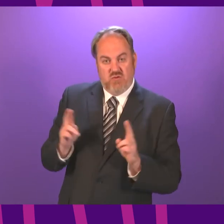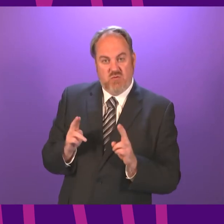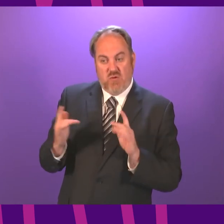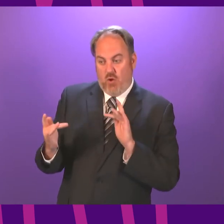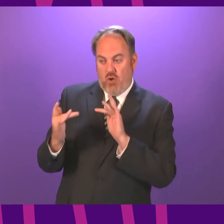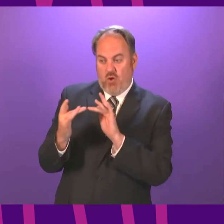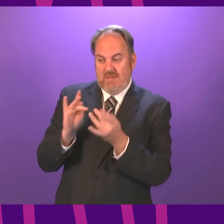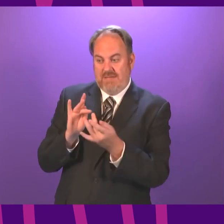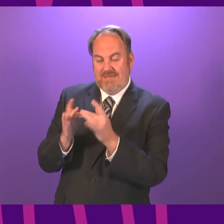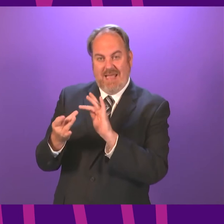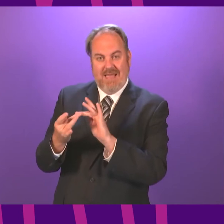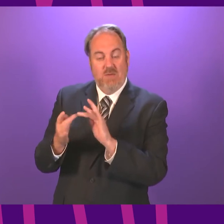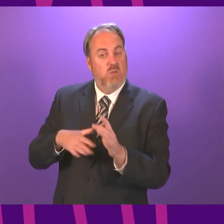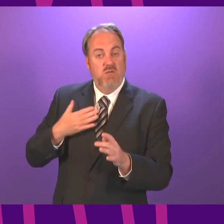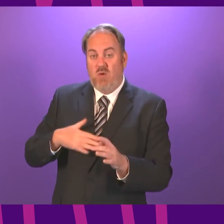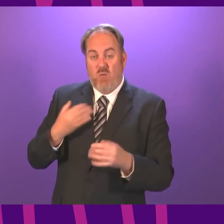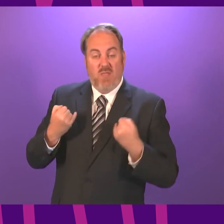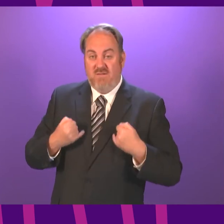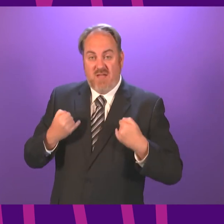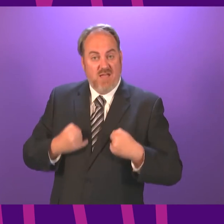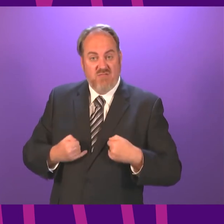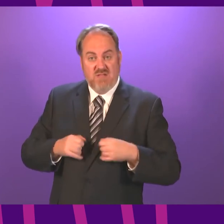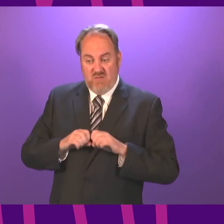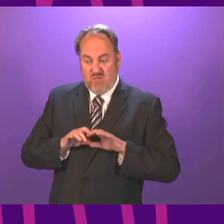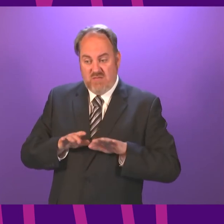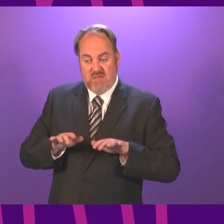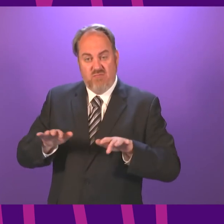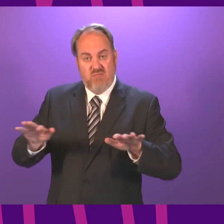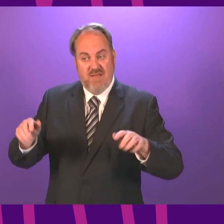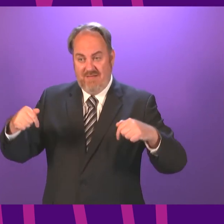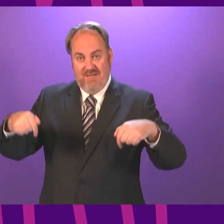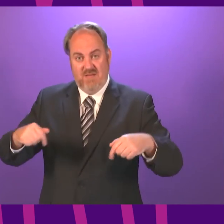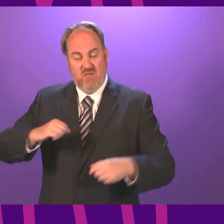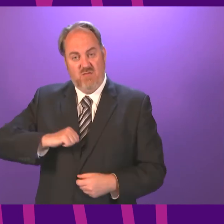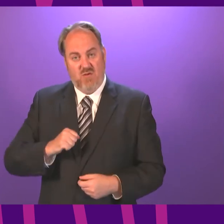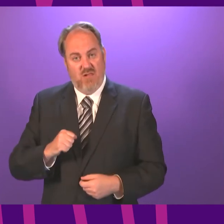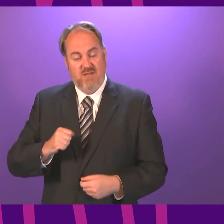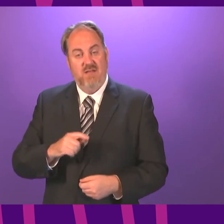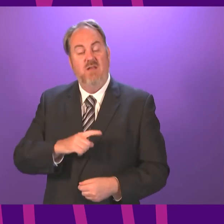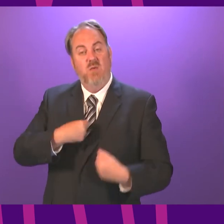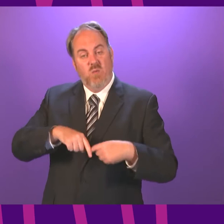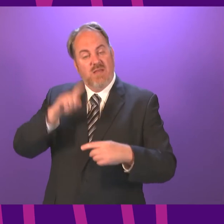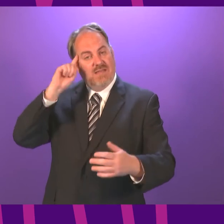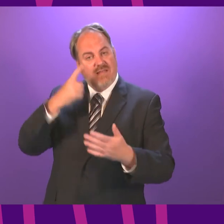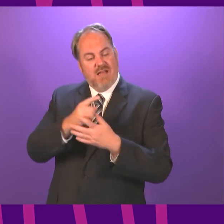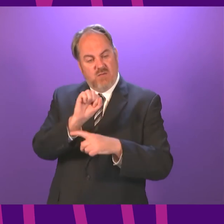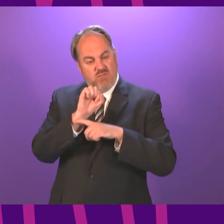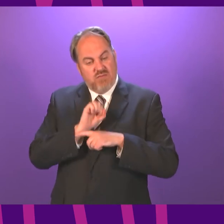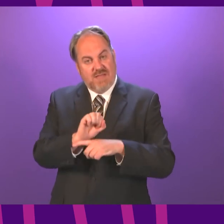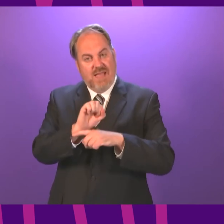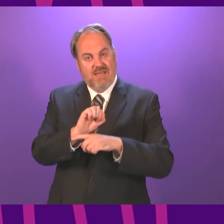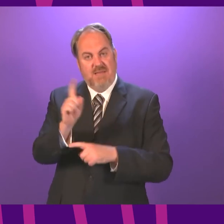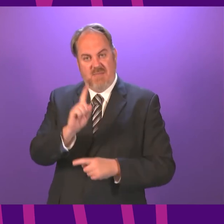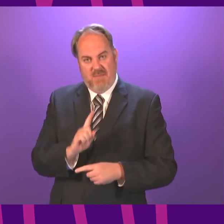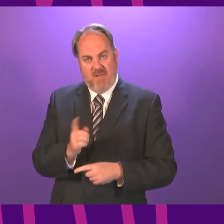the spread of the virus. That's what the whole restrictions have been about. And that was the basis of our decision to protect people in Scotland from the spread of the